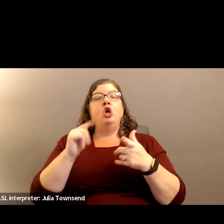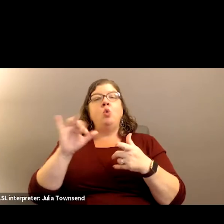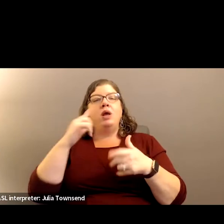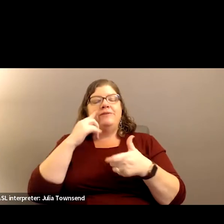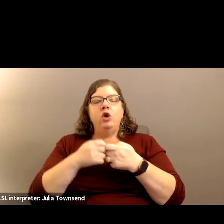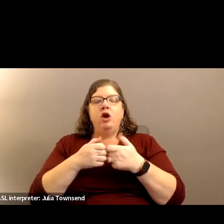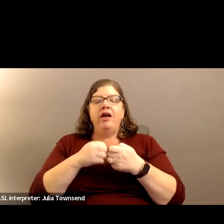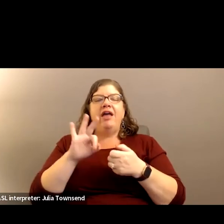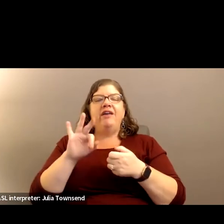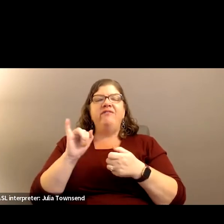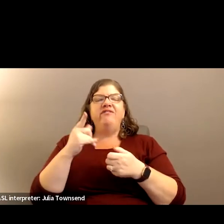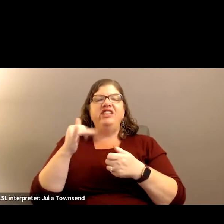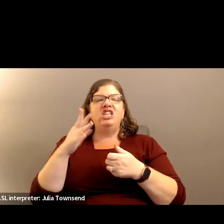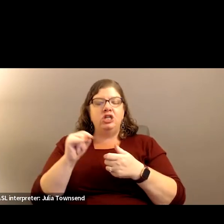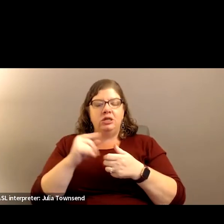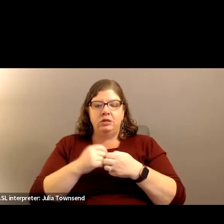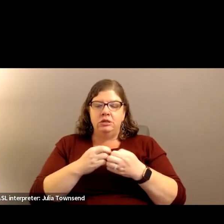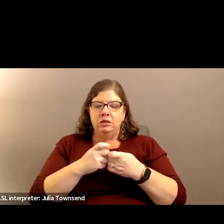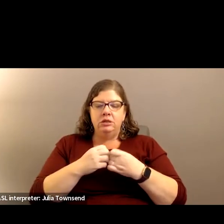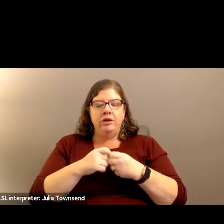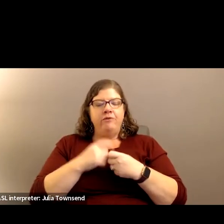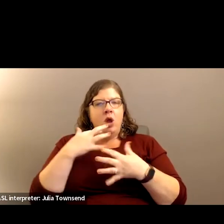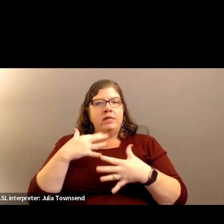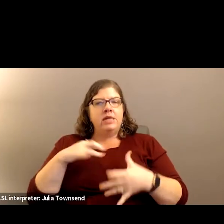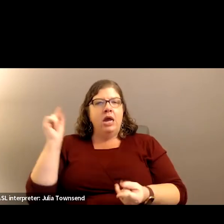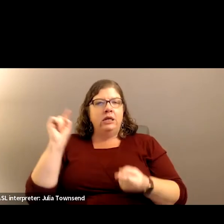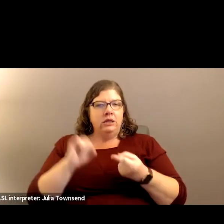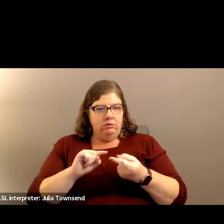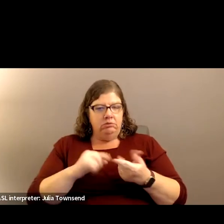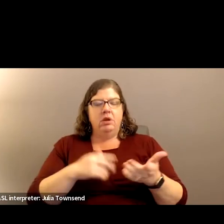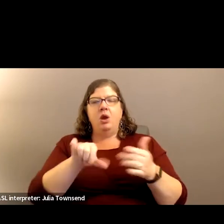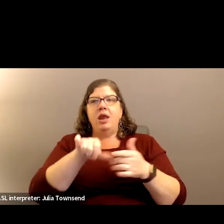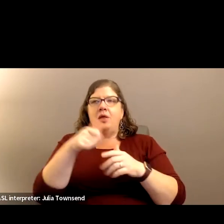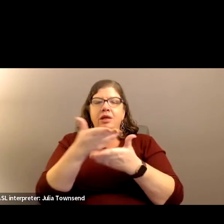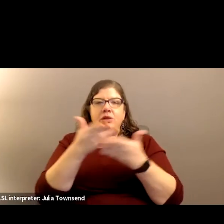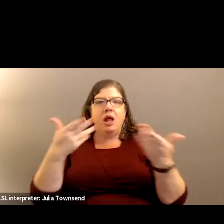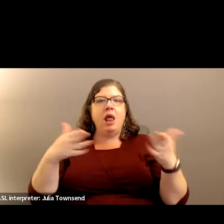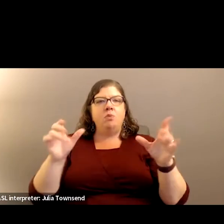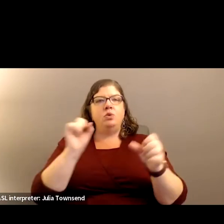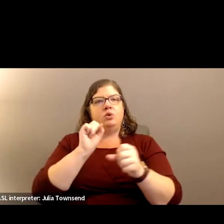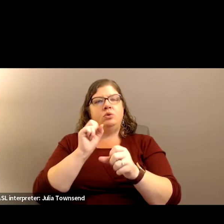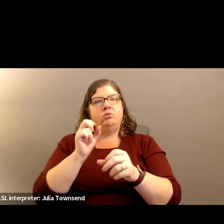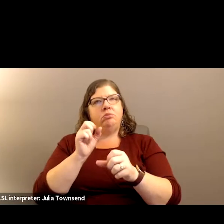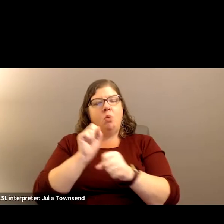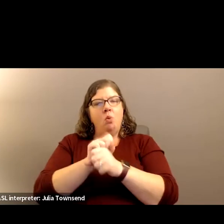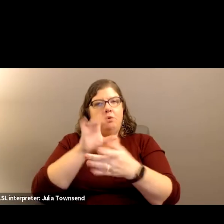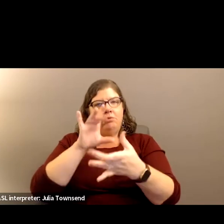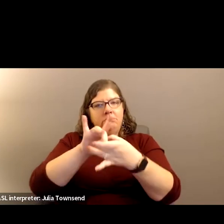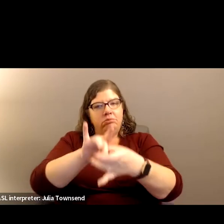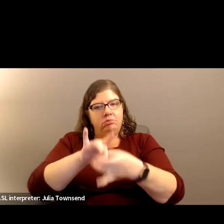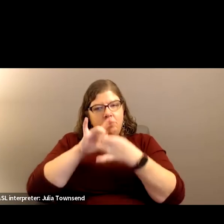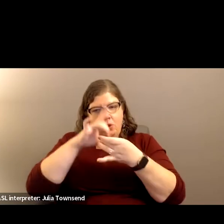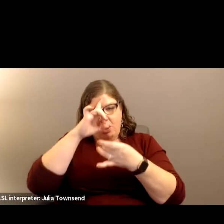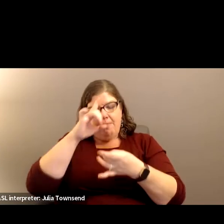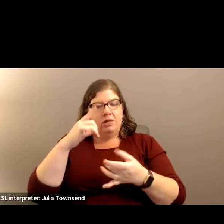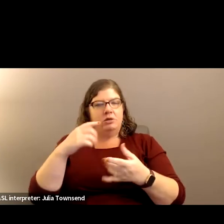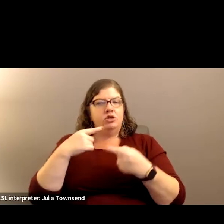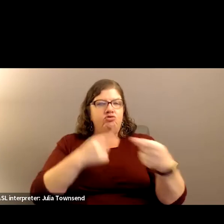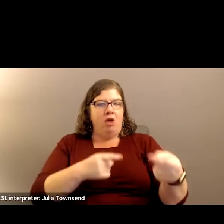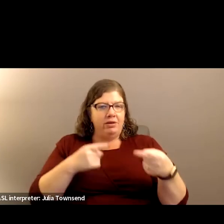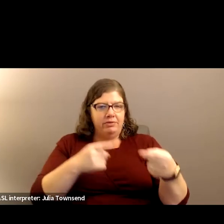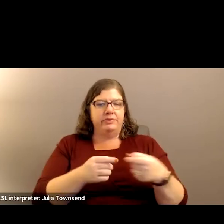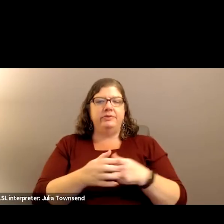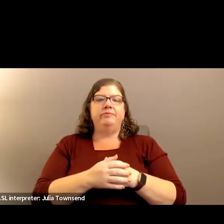or other things that would allow them to work with their mental illness and mental struggles. And then,